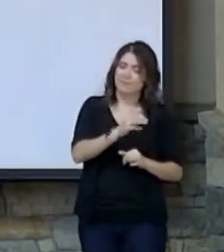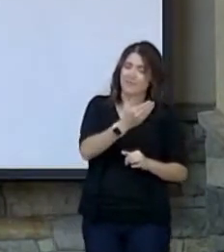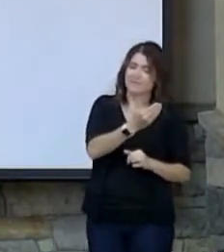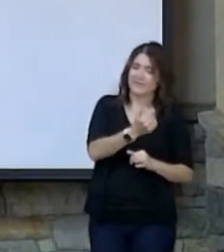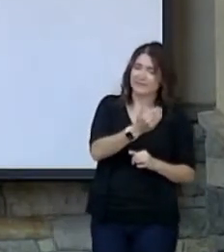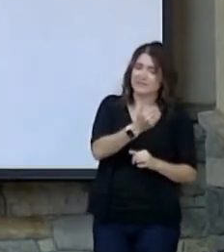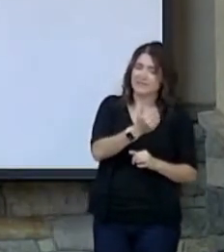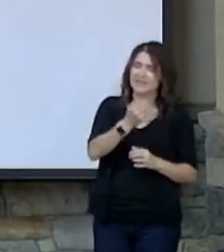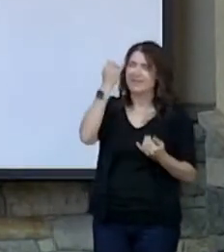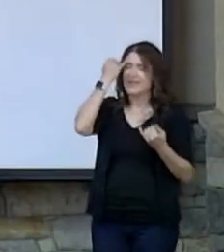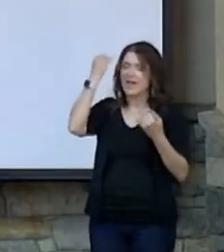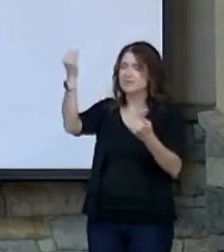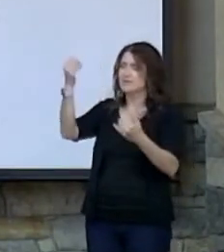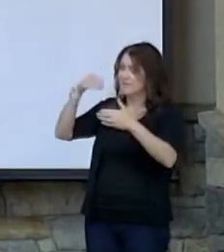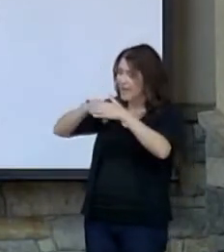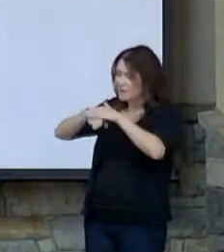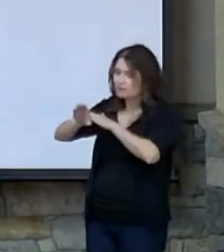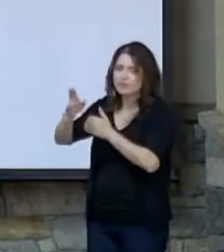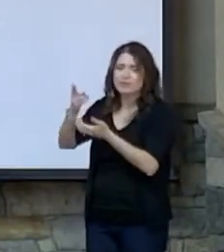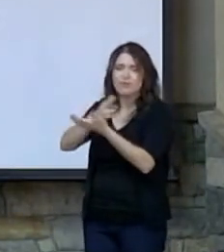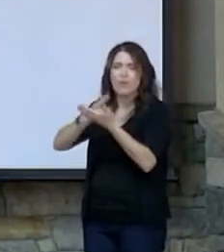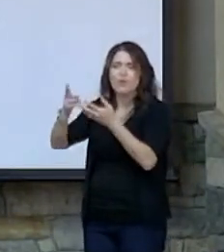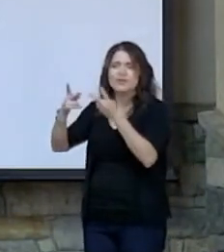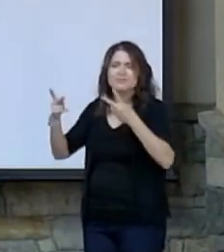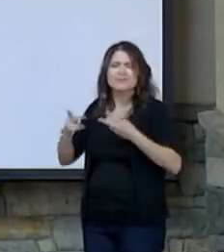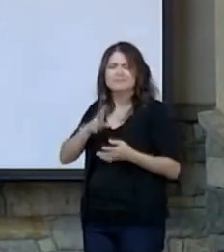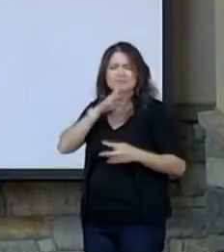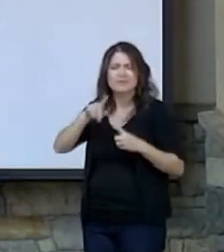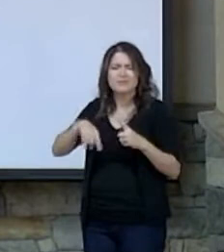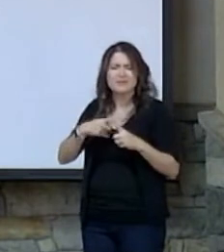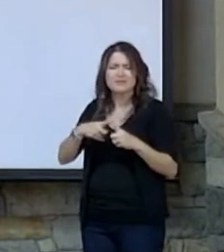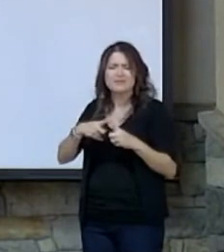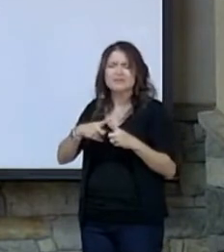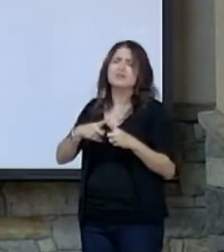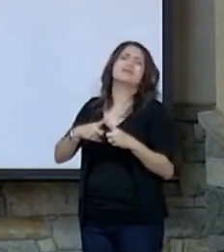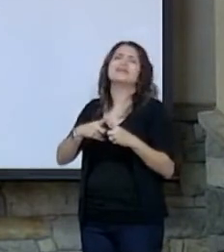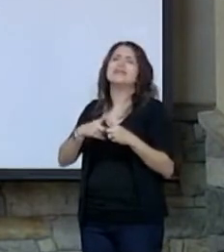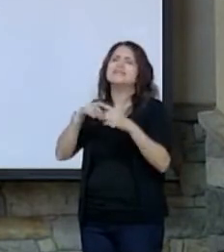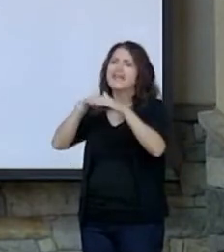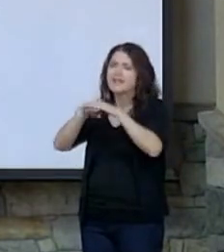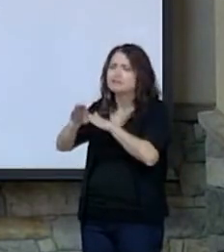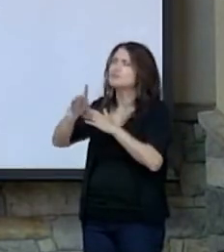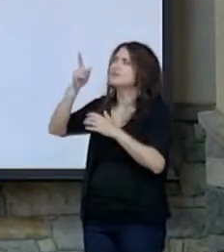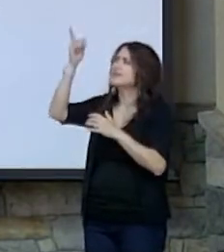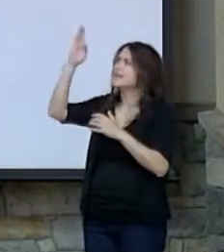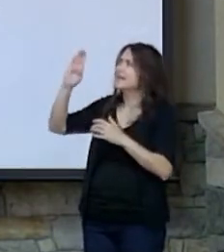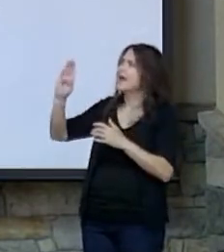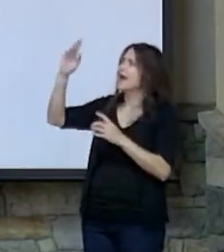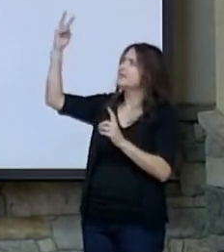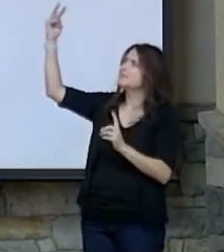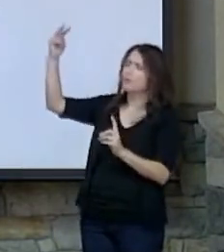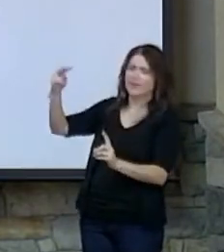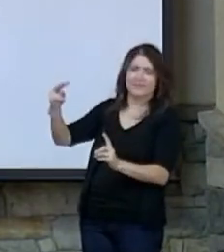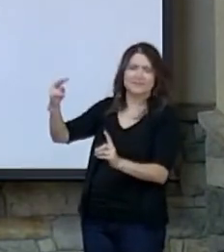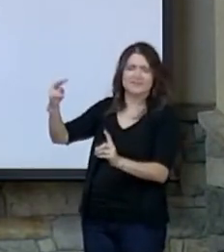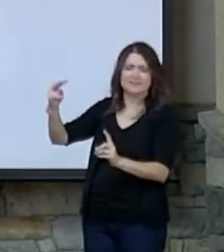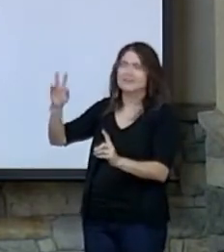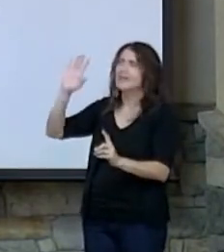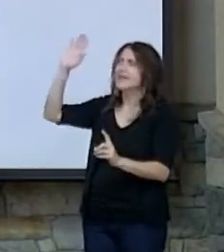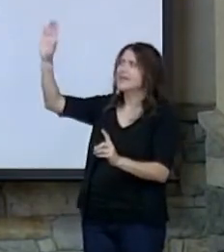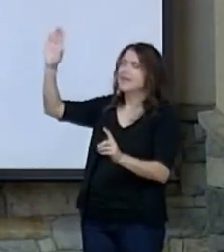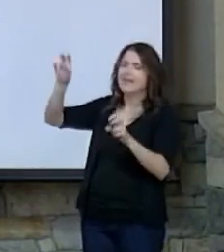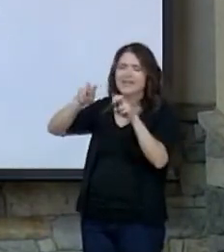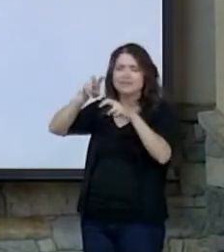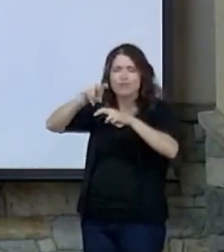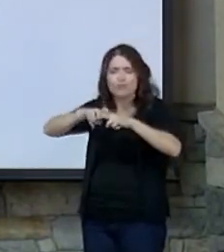idea of entering the holy places. What's that talking about? It's entering God's presence. It's entering his throne room.